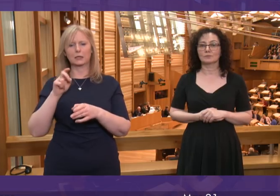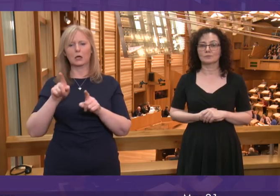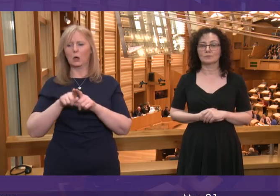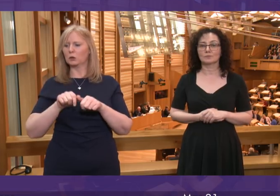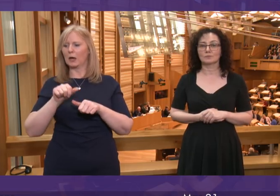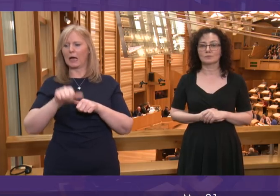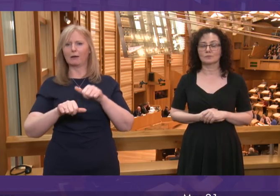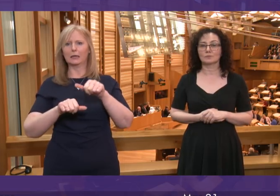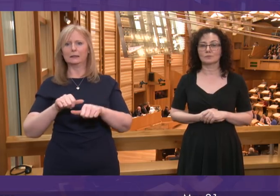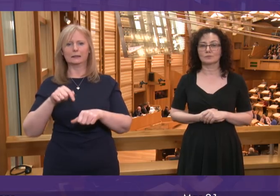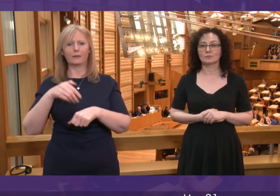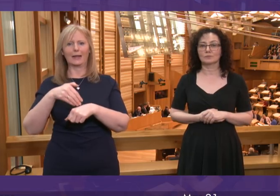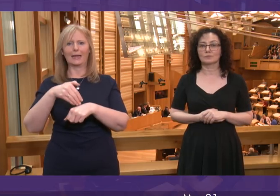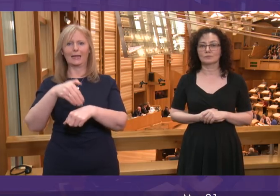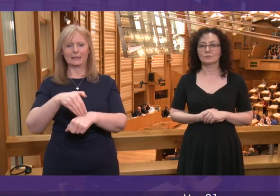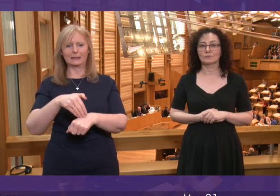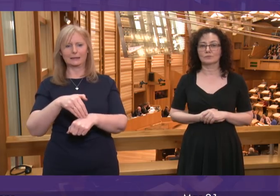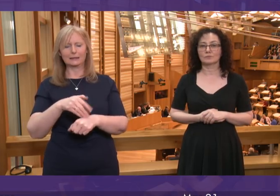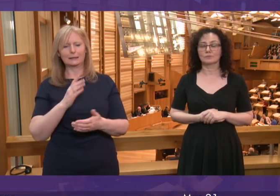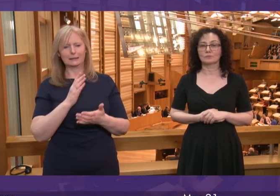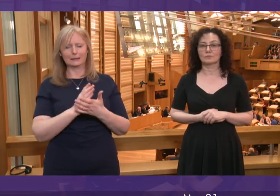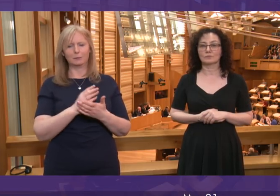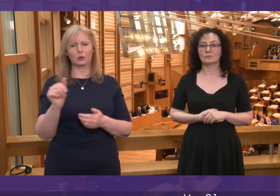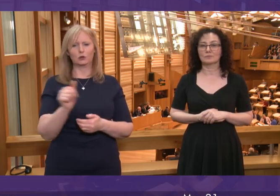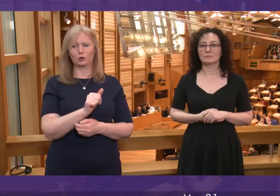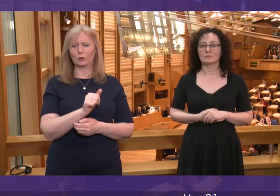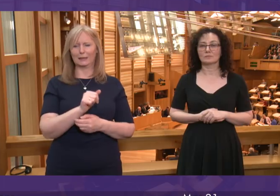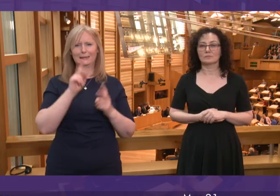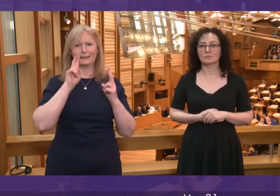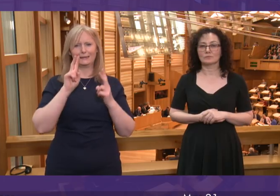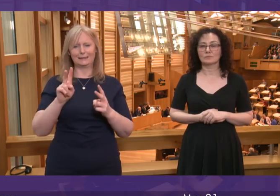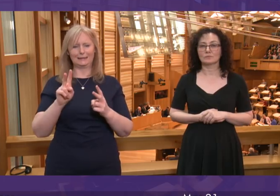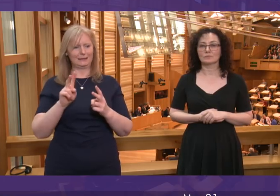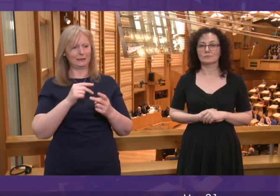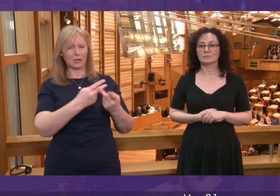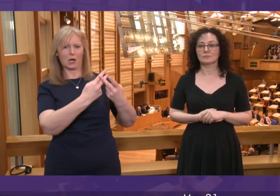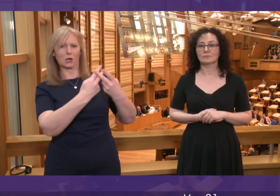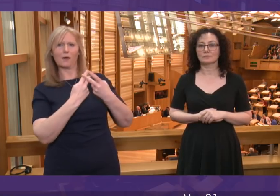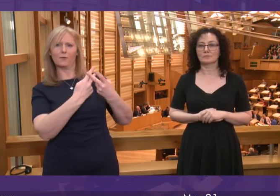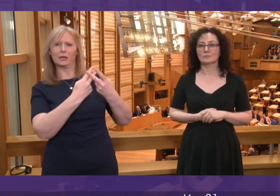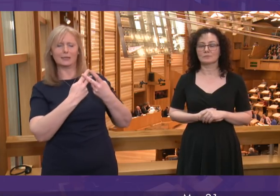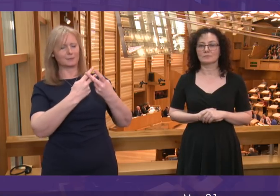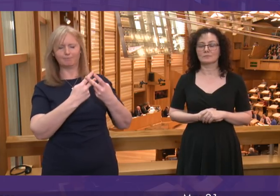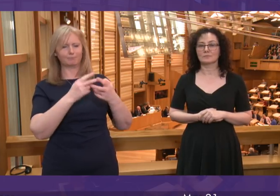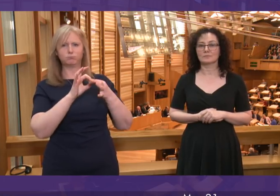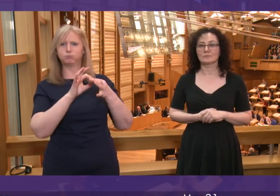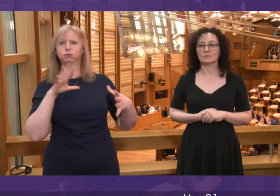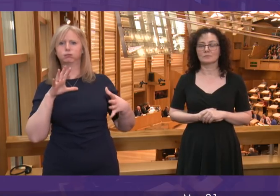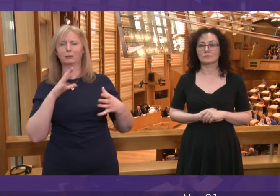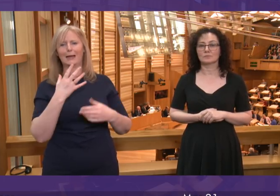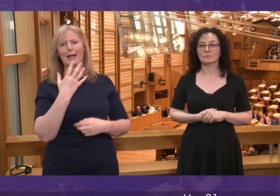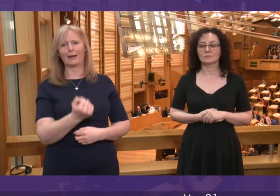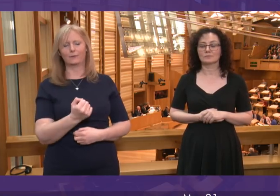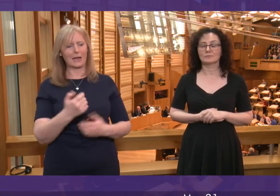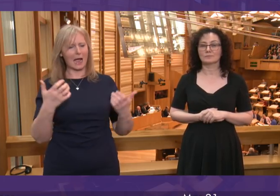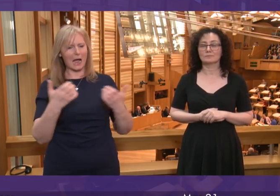Even the most ardent unionist must see that the way we are governed now by Westminster is broken. The question is how do we